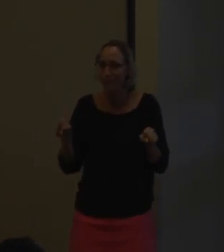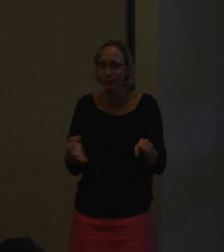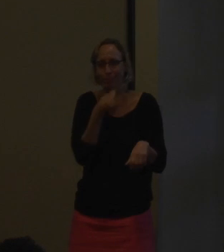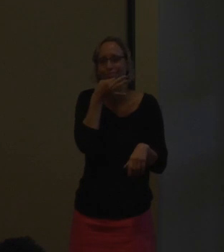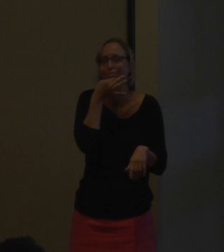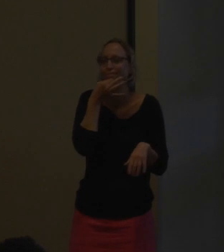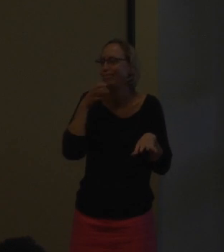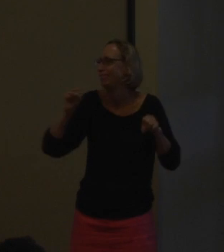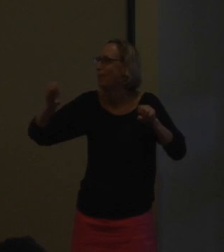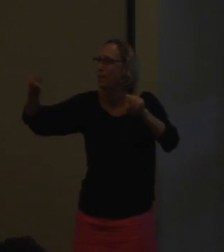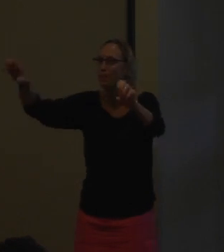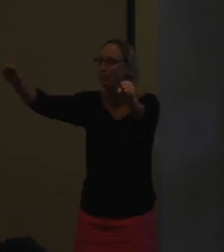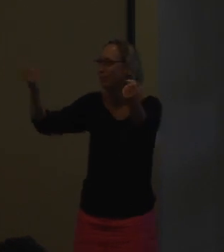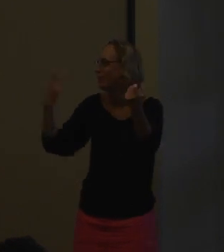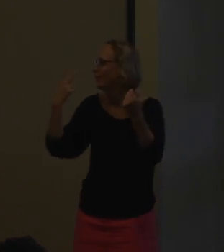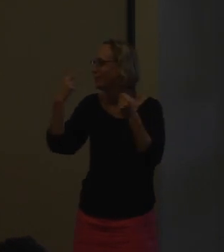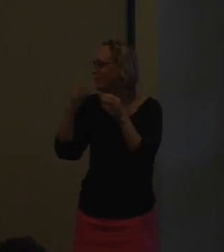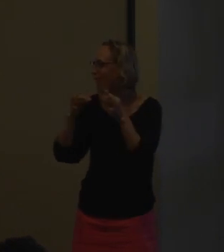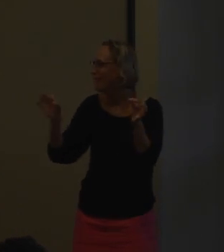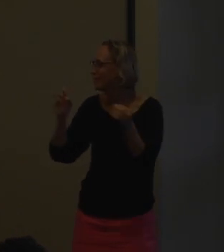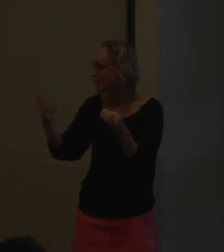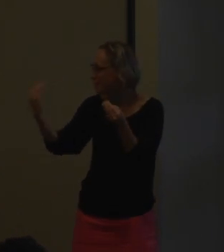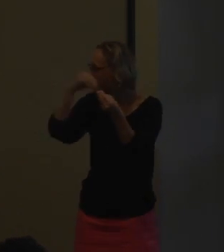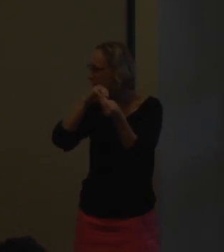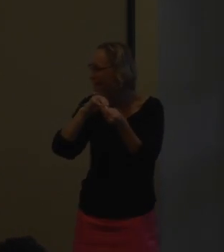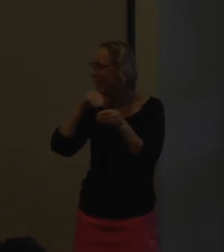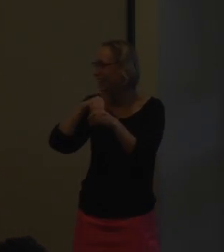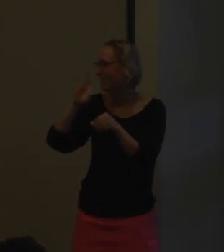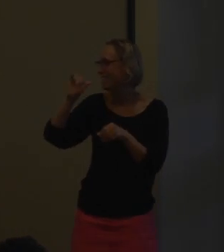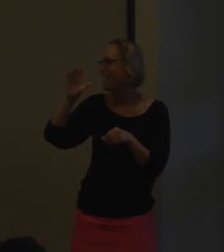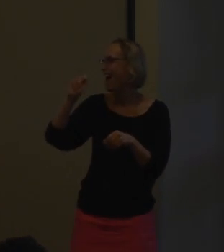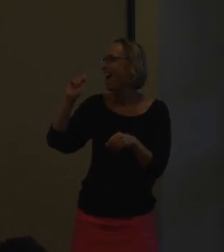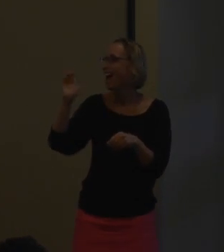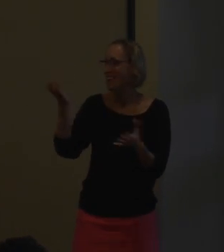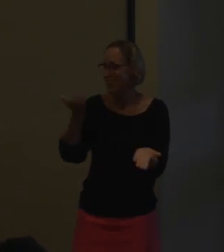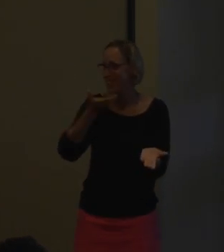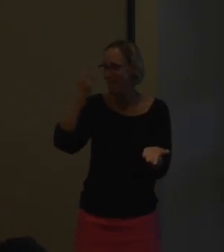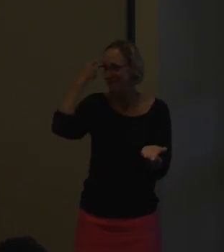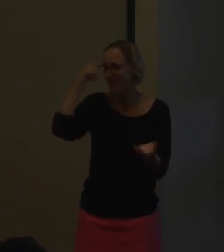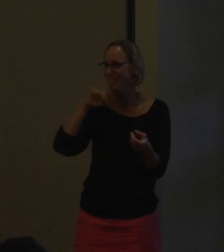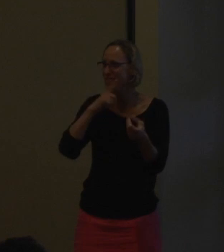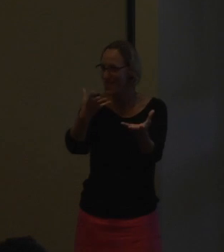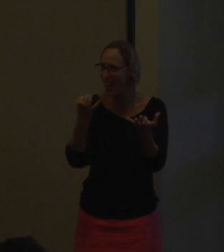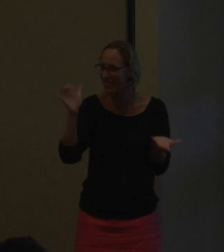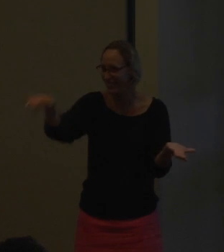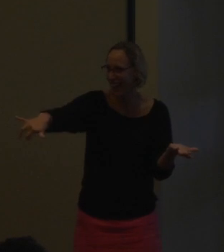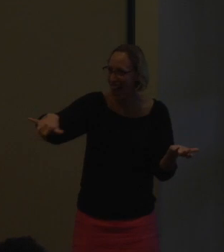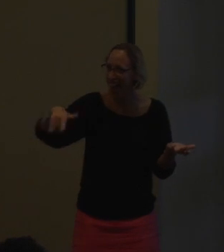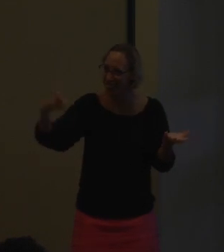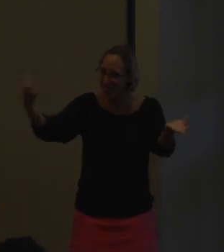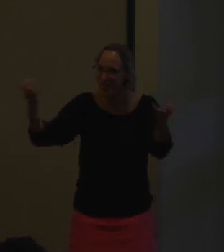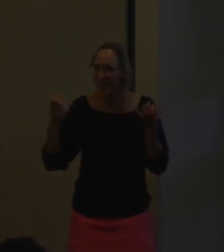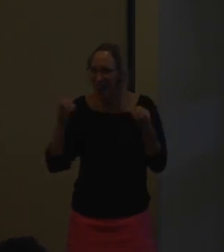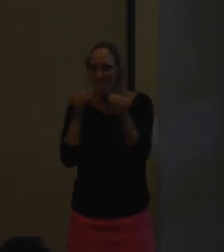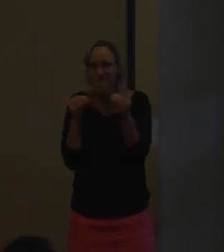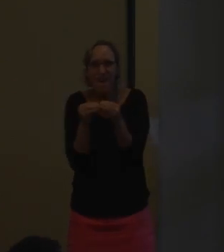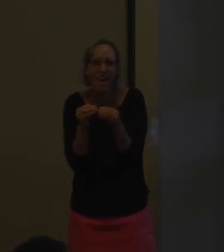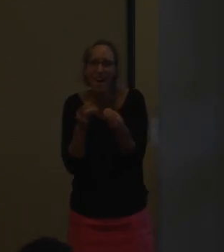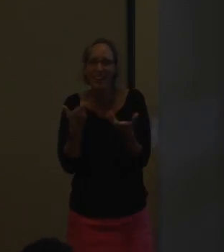able to pick up on two languages or even more. In fact, their brains really want that. They really